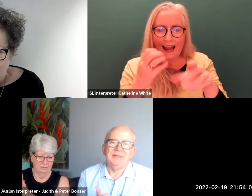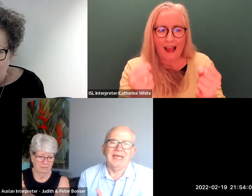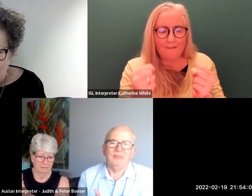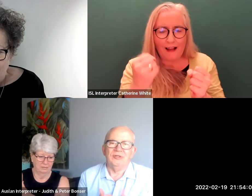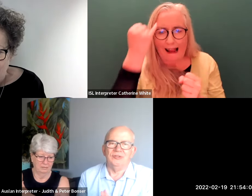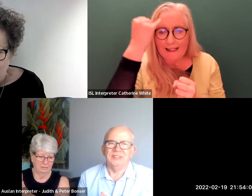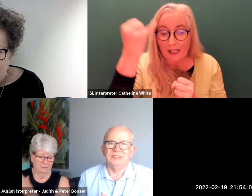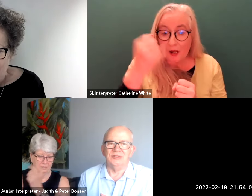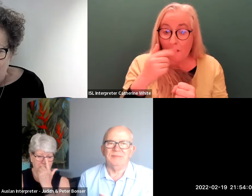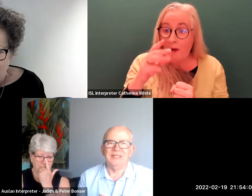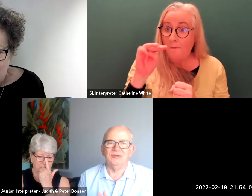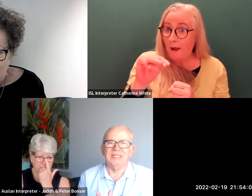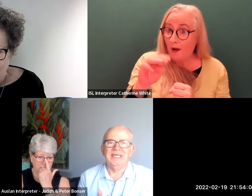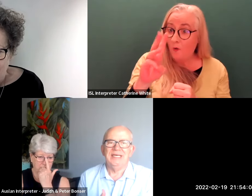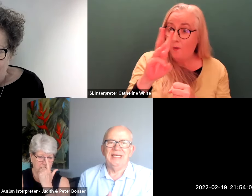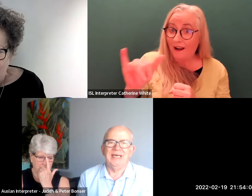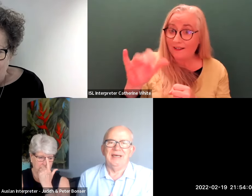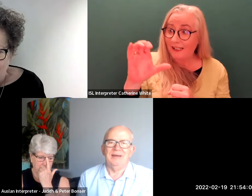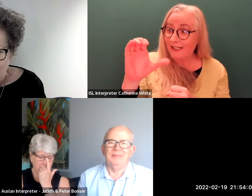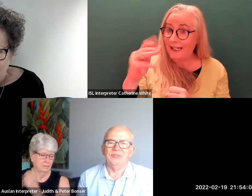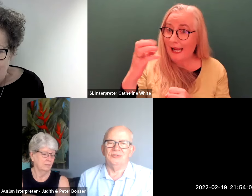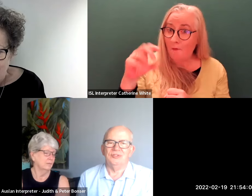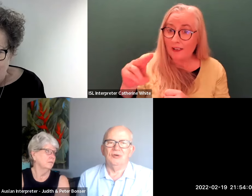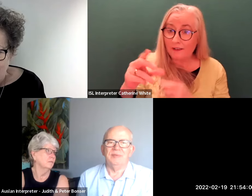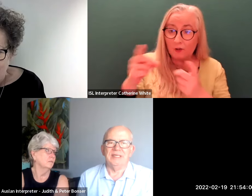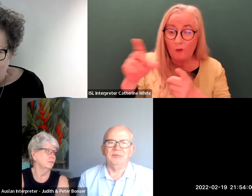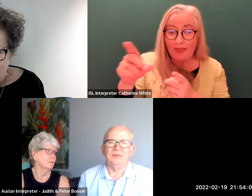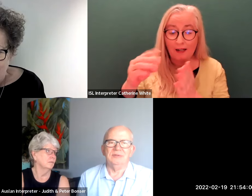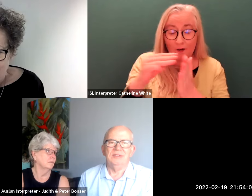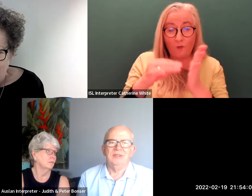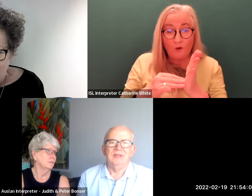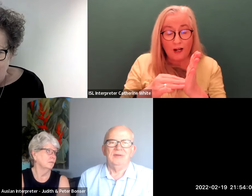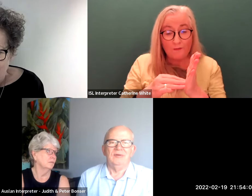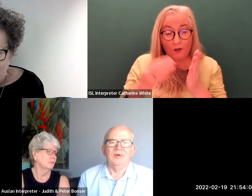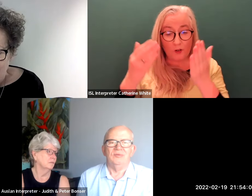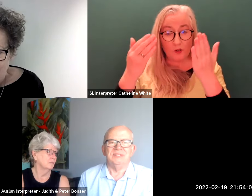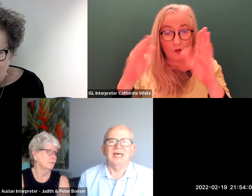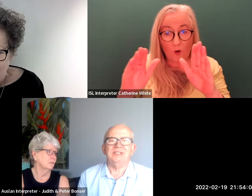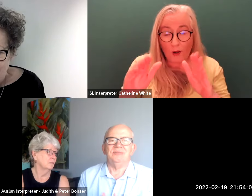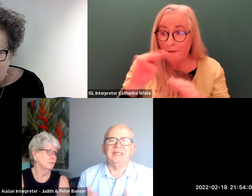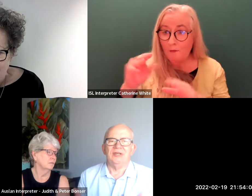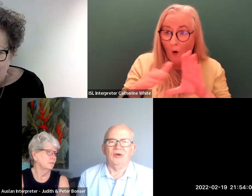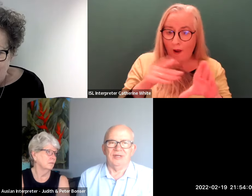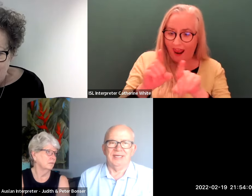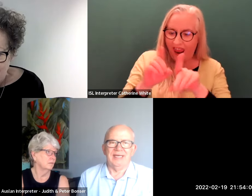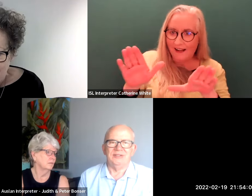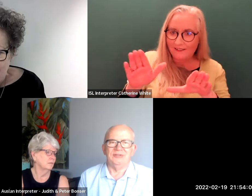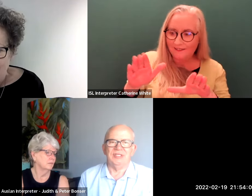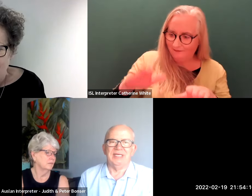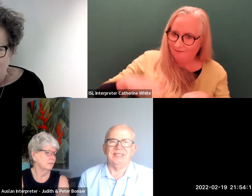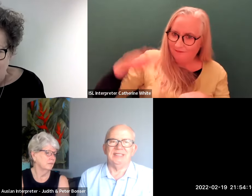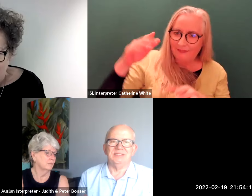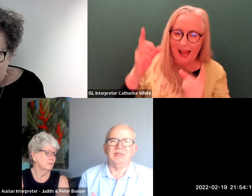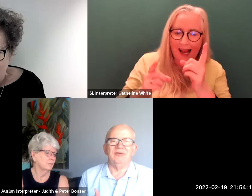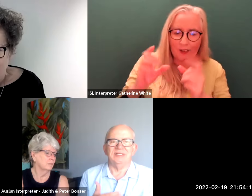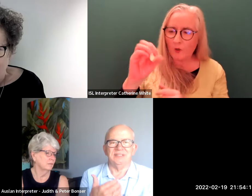maybe cameron could do this documentary um to show people what it was like to be a coder and to